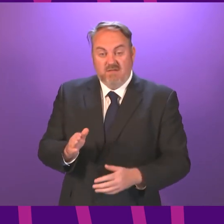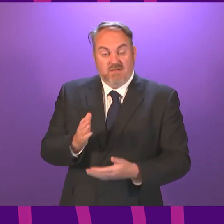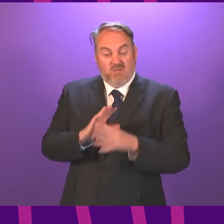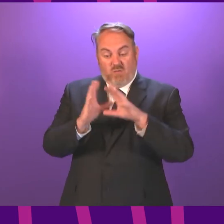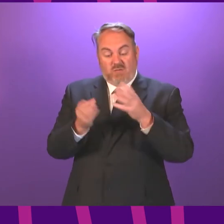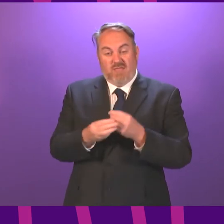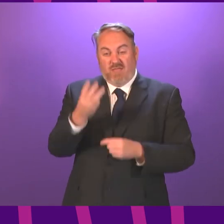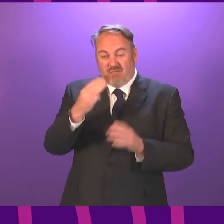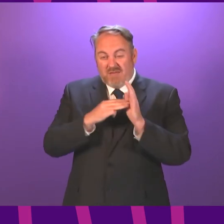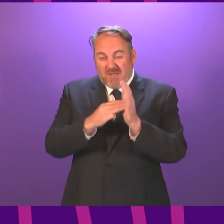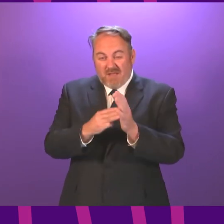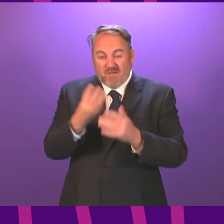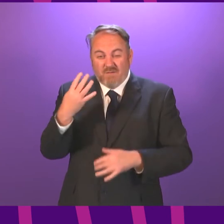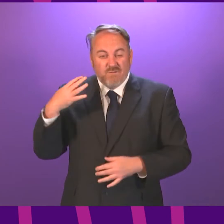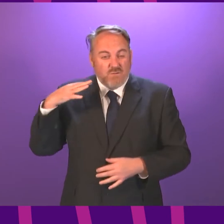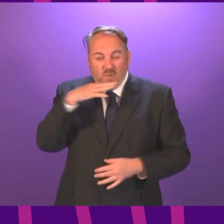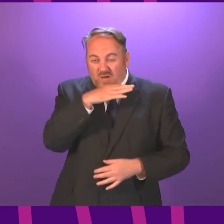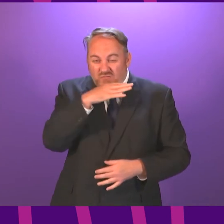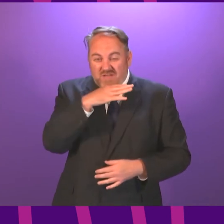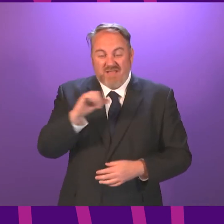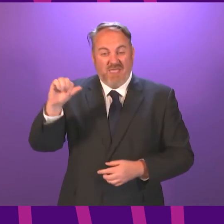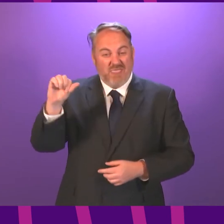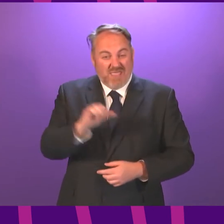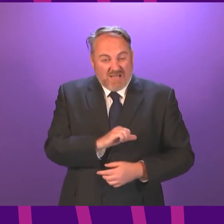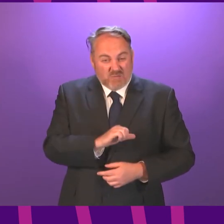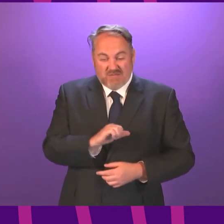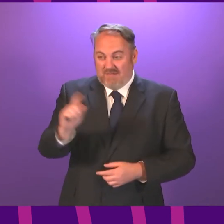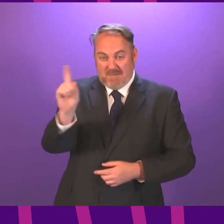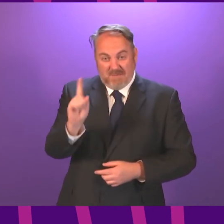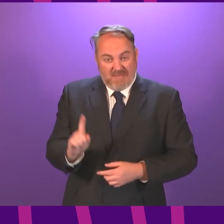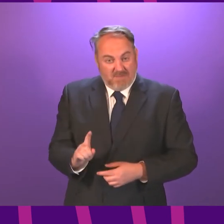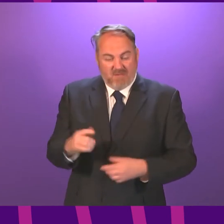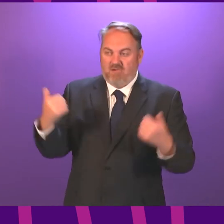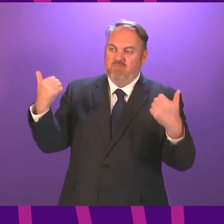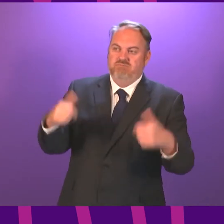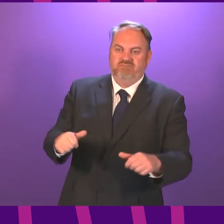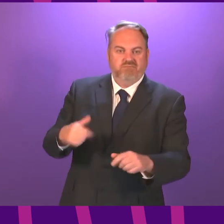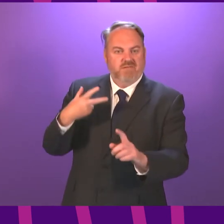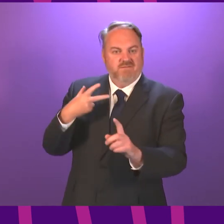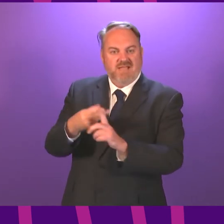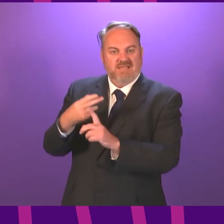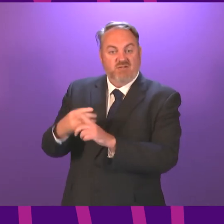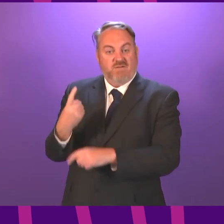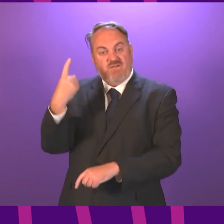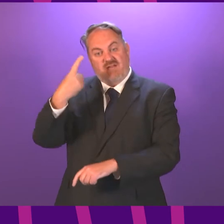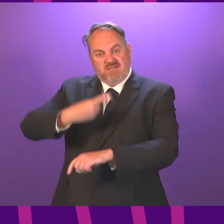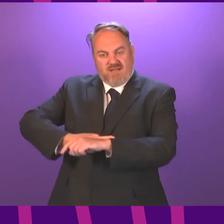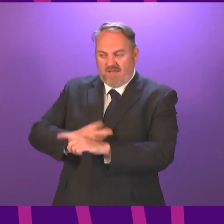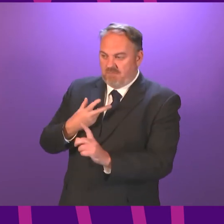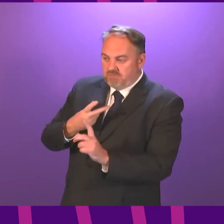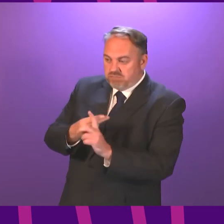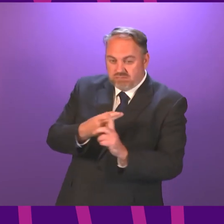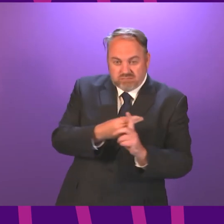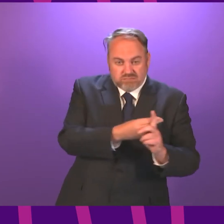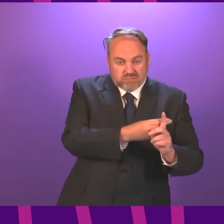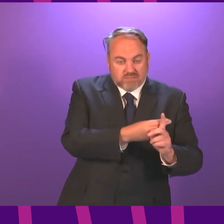,403,866 people across Scotland have received their first dose of the vaccine. That